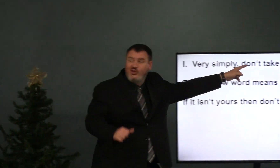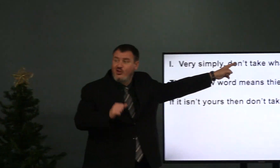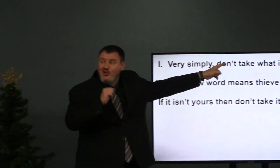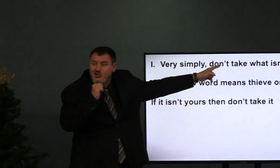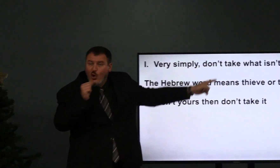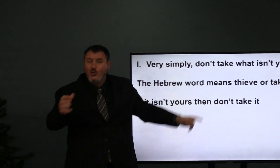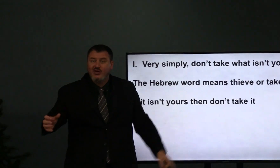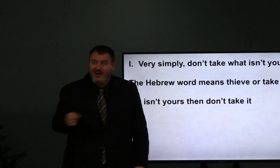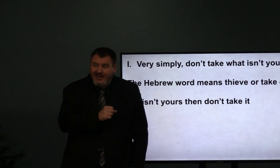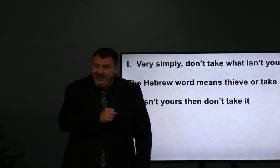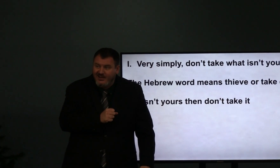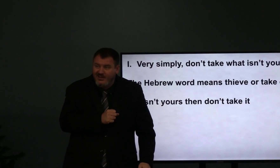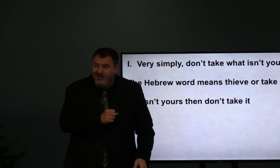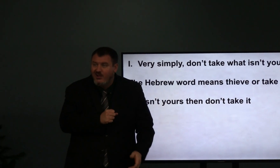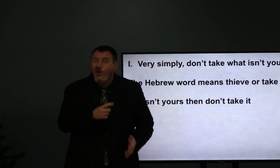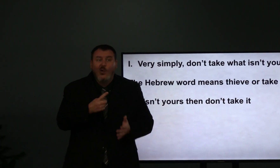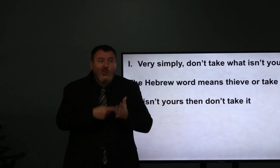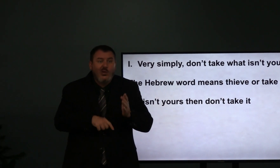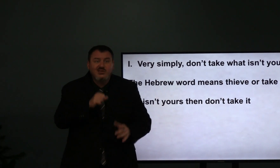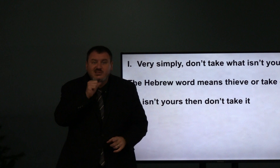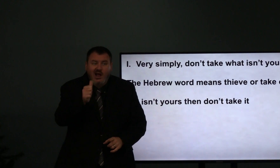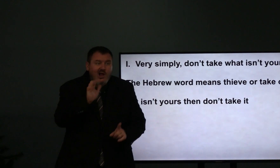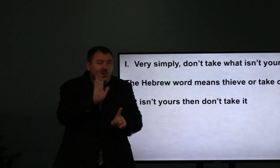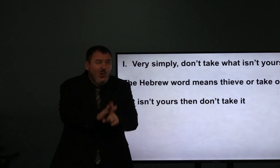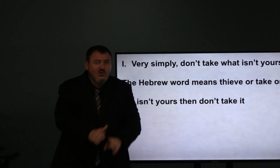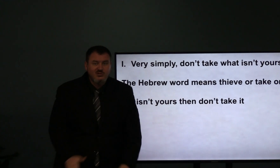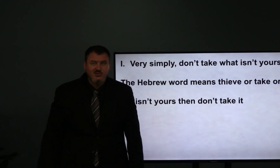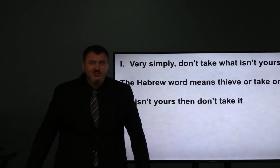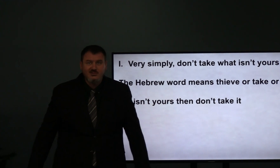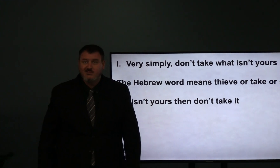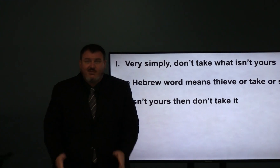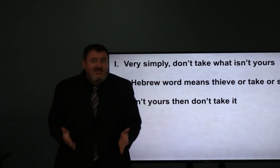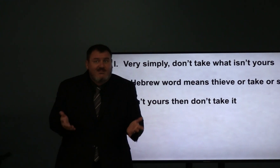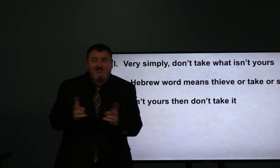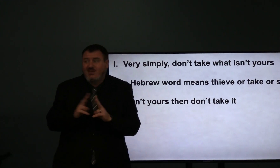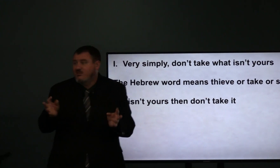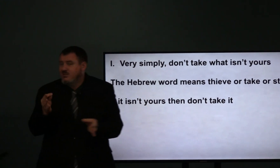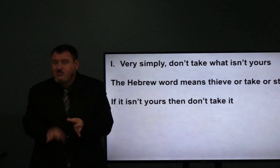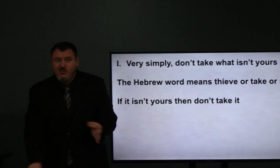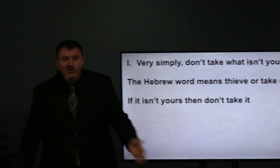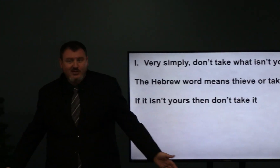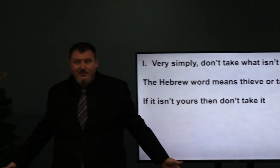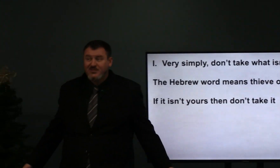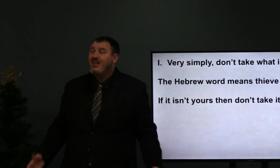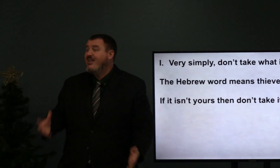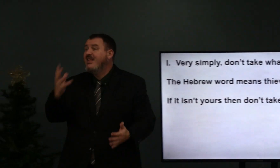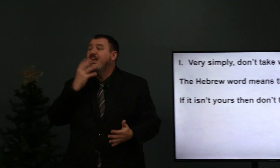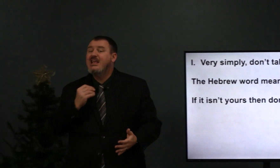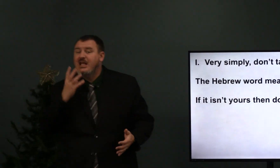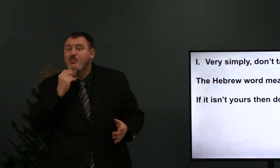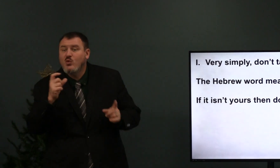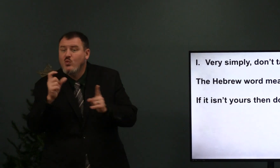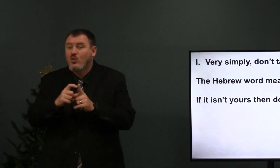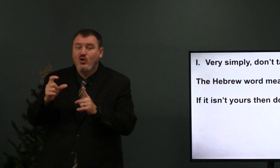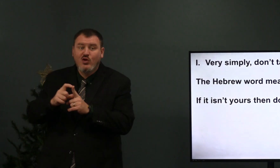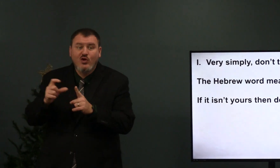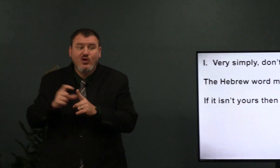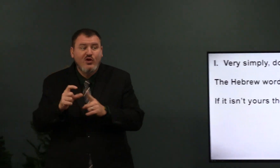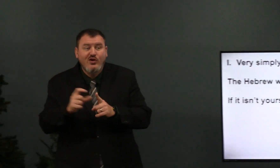Don't take what isn't yours. Very simple. The